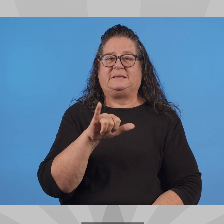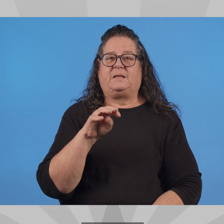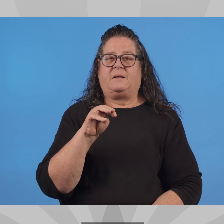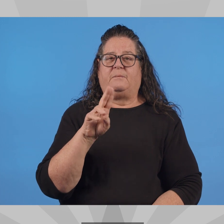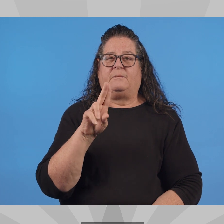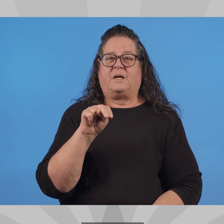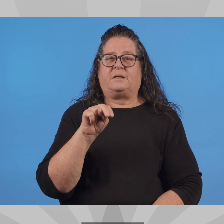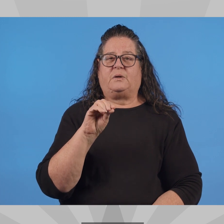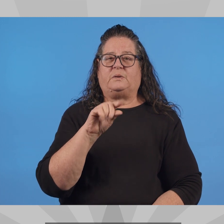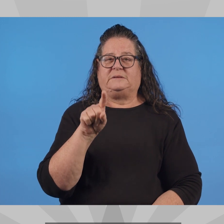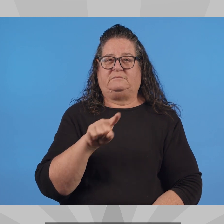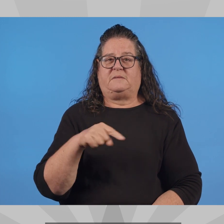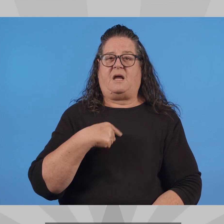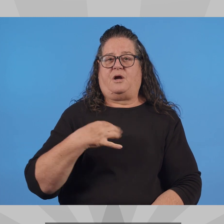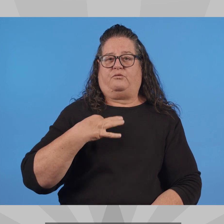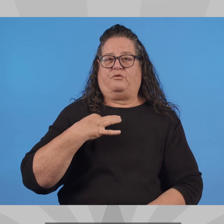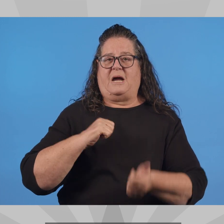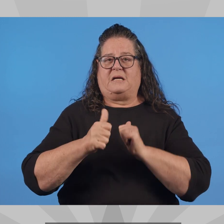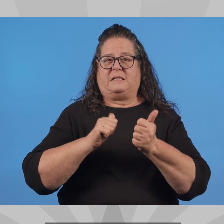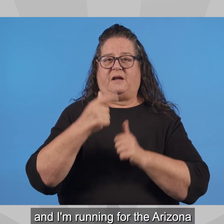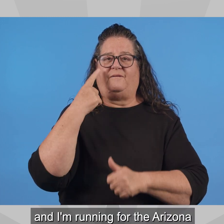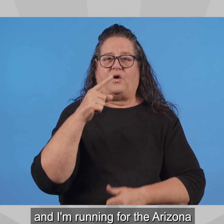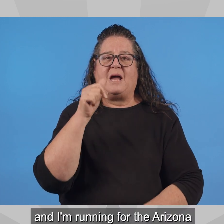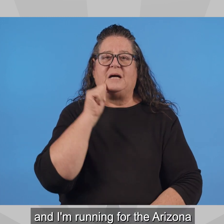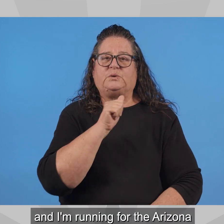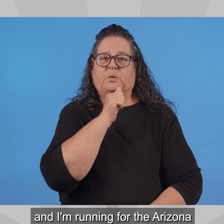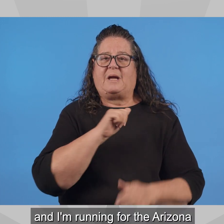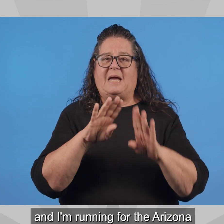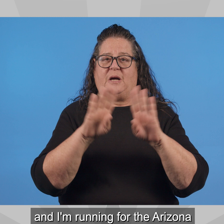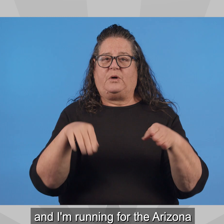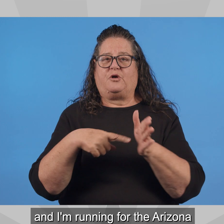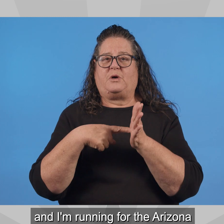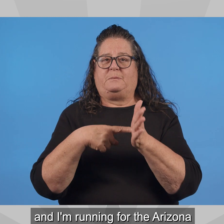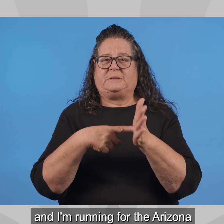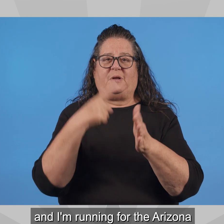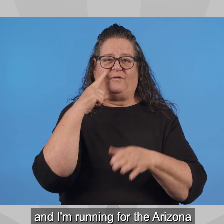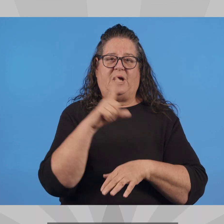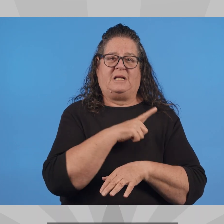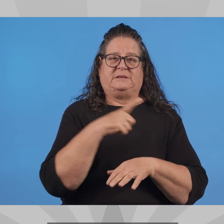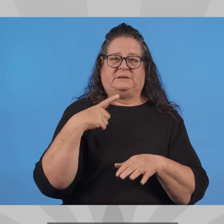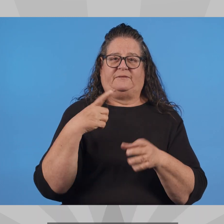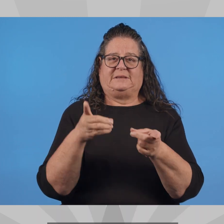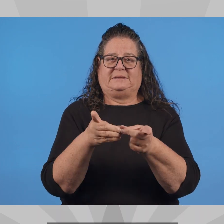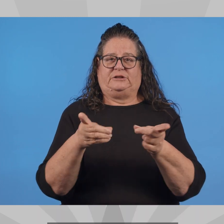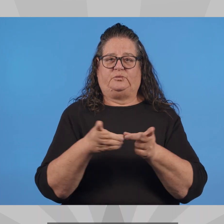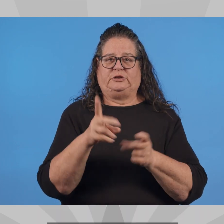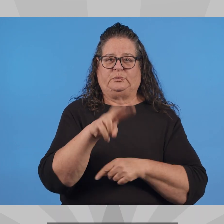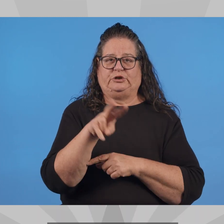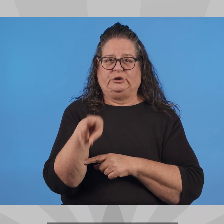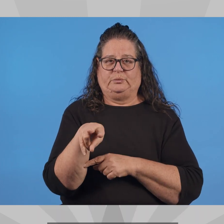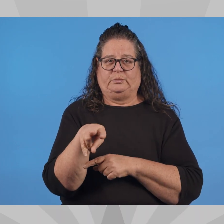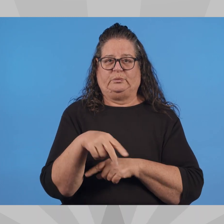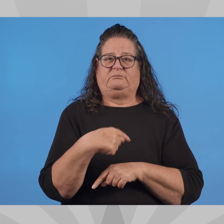Statement My name is Betsy Munoz, and I'm running for the Arizona House of Representatives in Legislative District